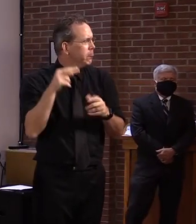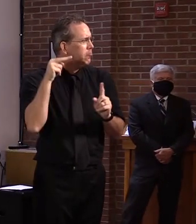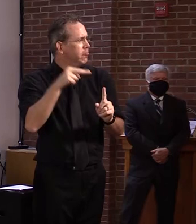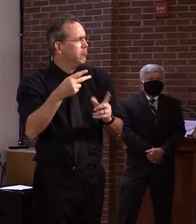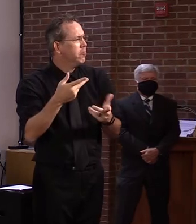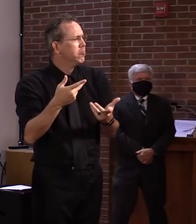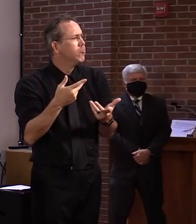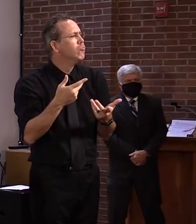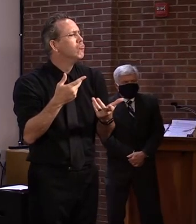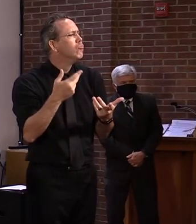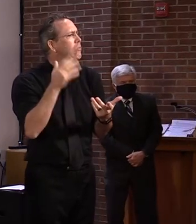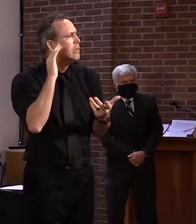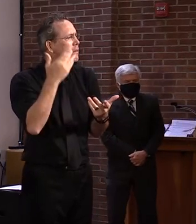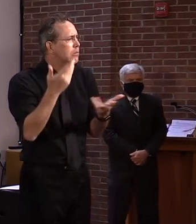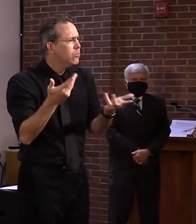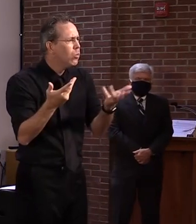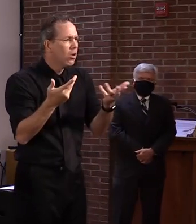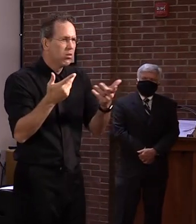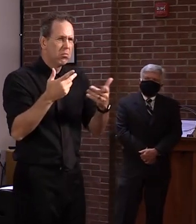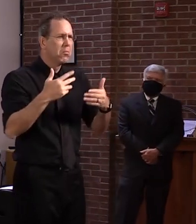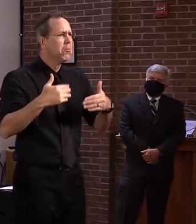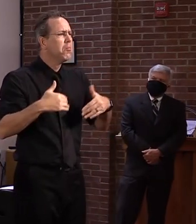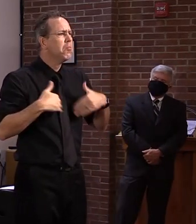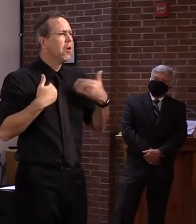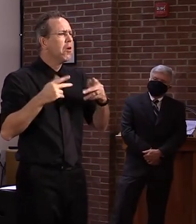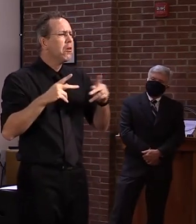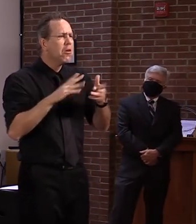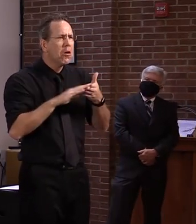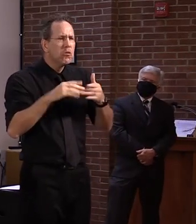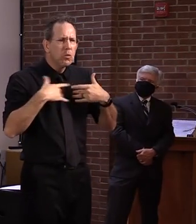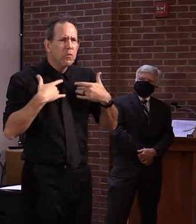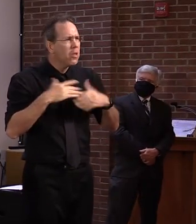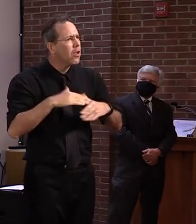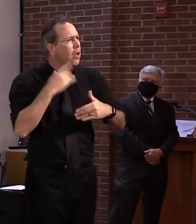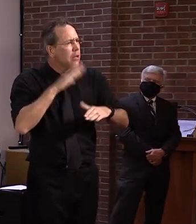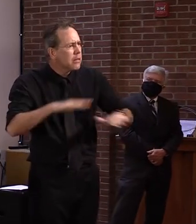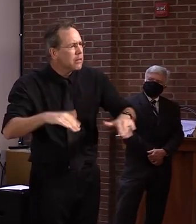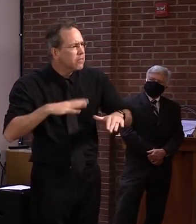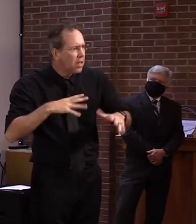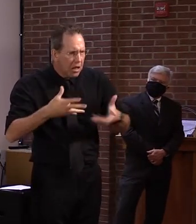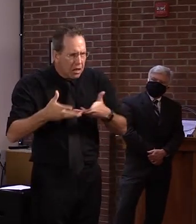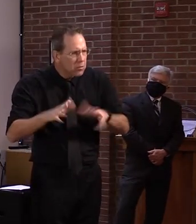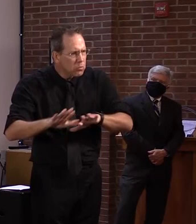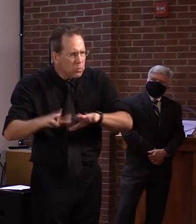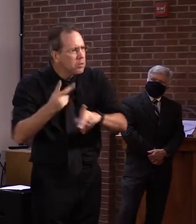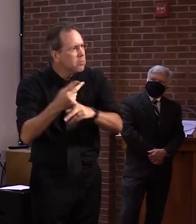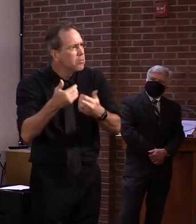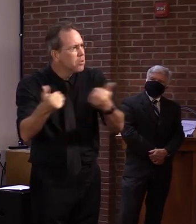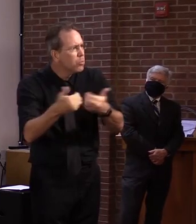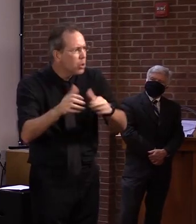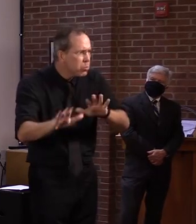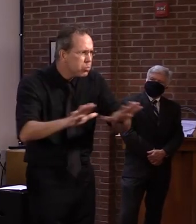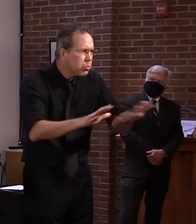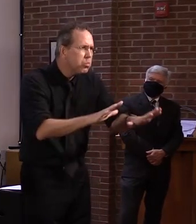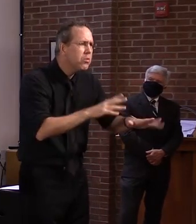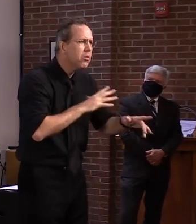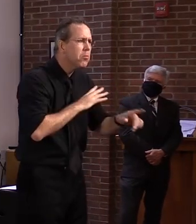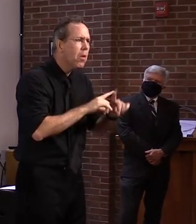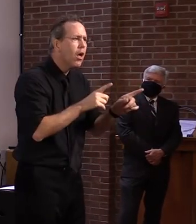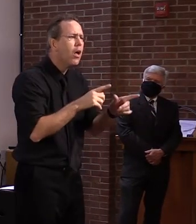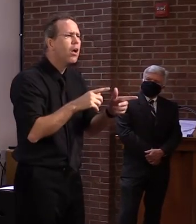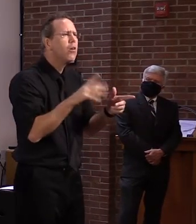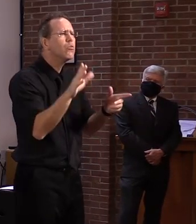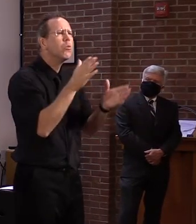and at the same time what are you gearing up? What's the plan for the next couple of weeks?